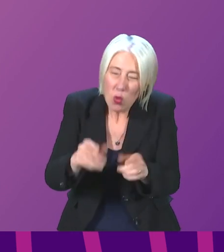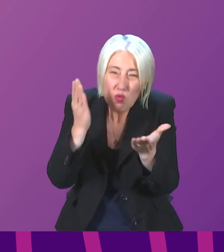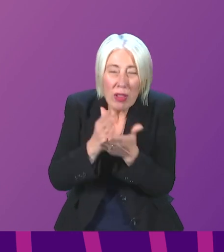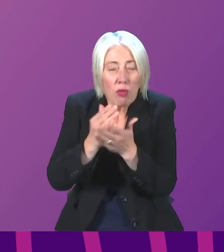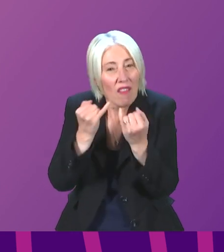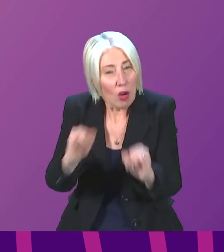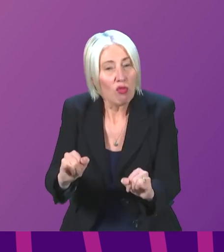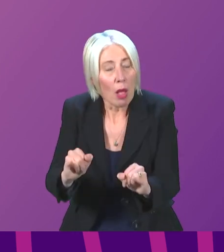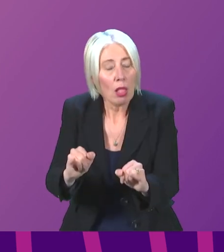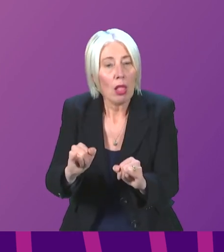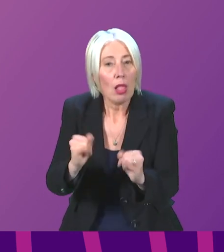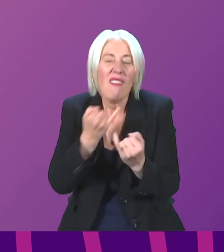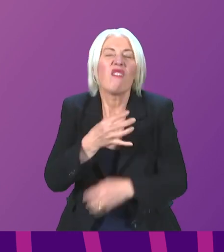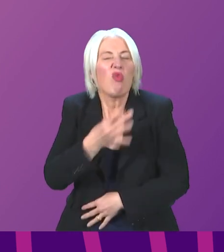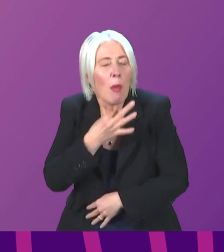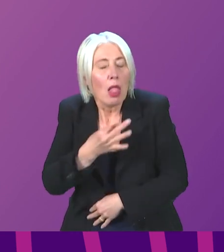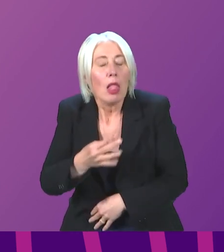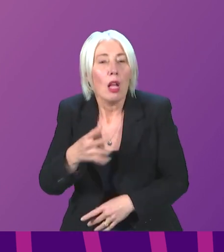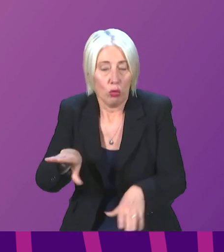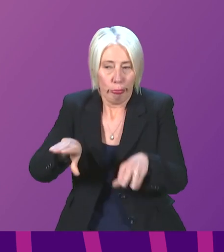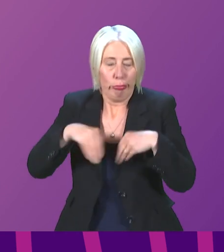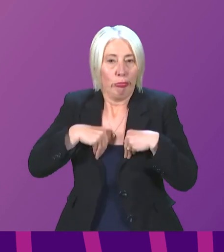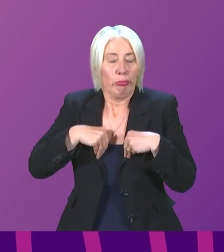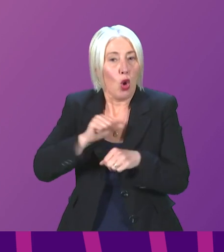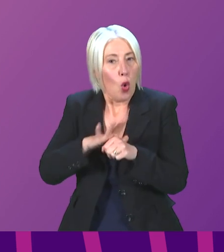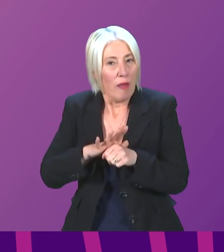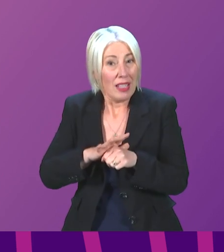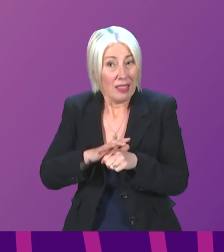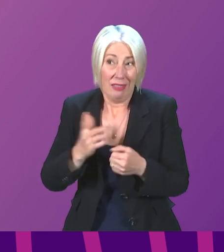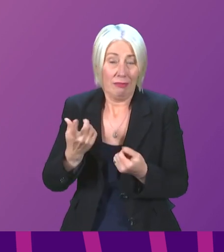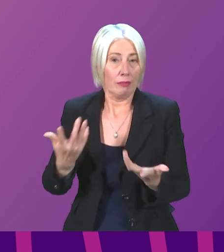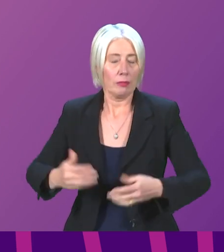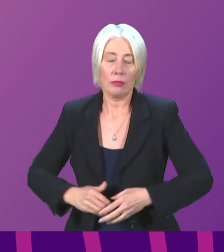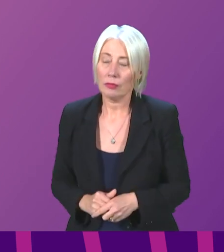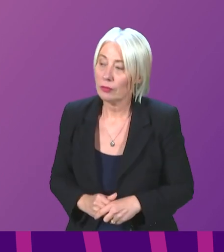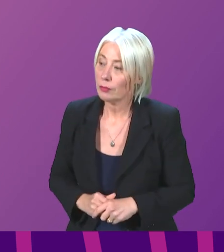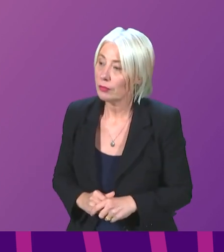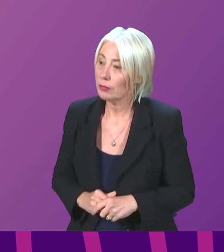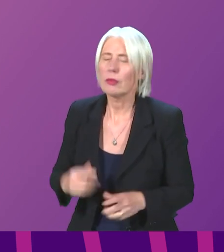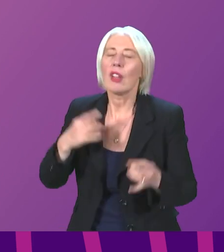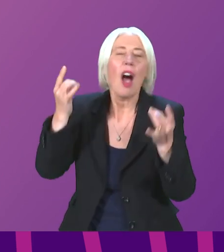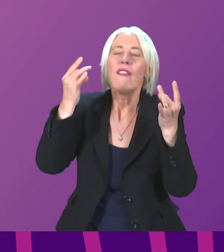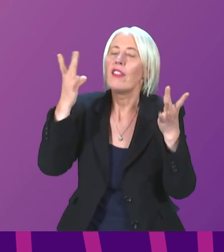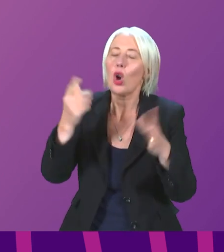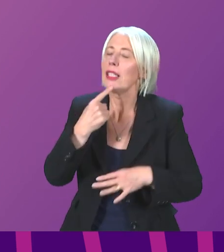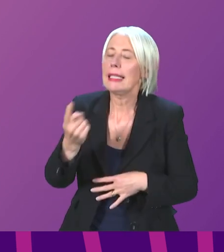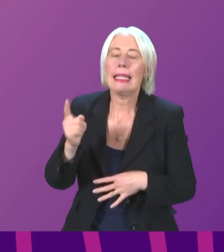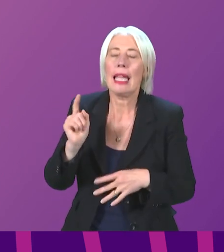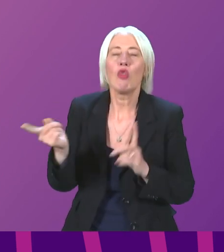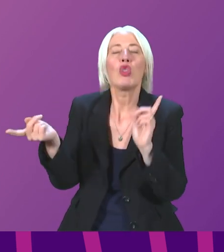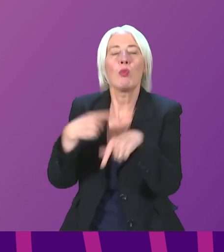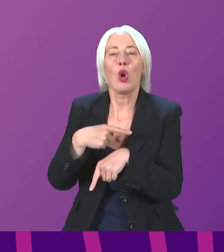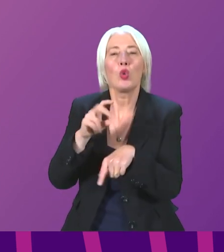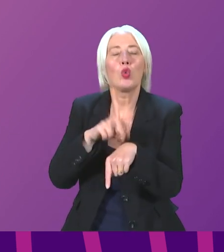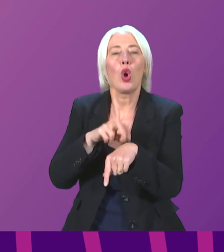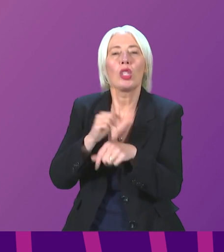getting COVID in the first place. Cabinet Secretary. First of all, if I may, I forgot to say in my response to Dr Gohani that